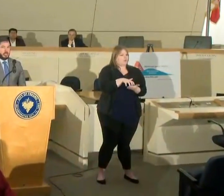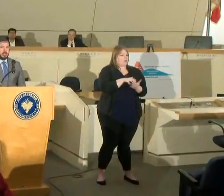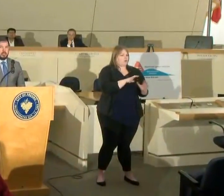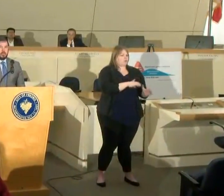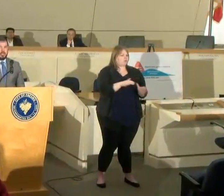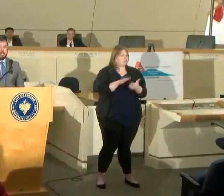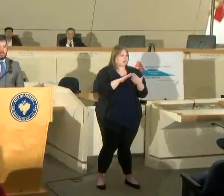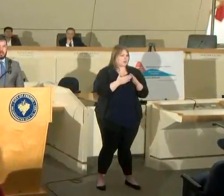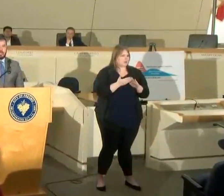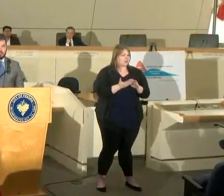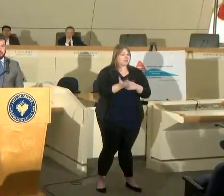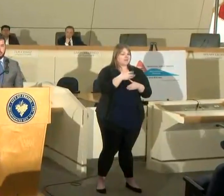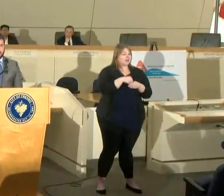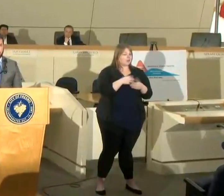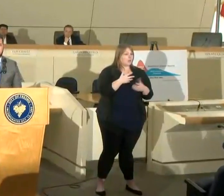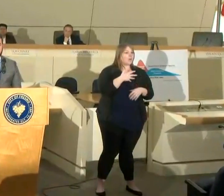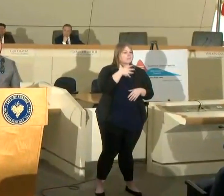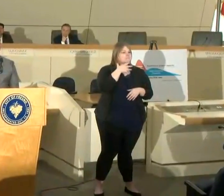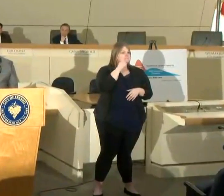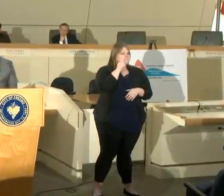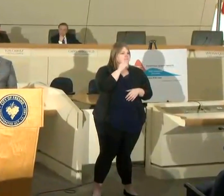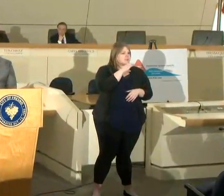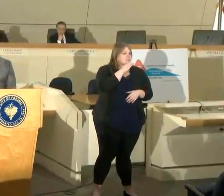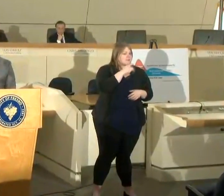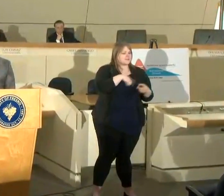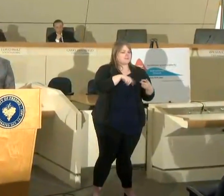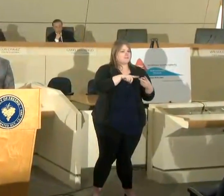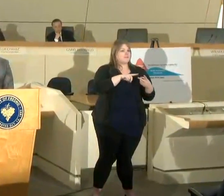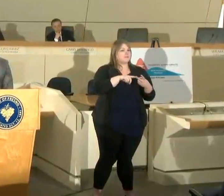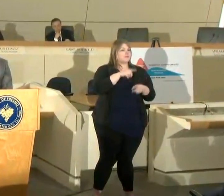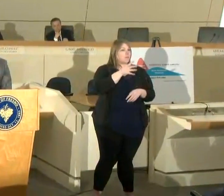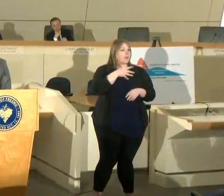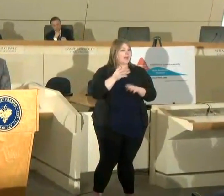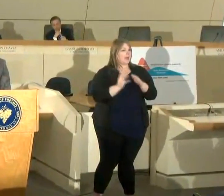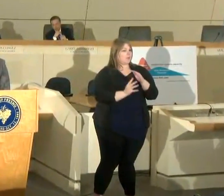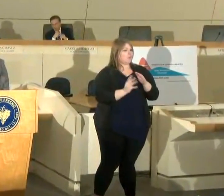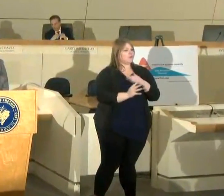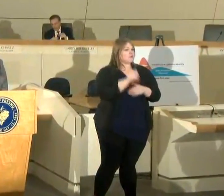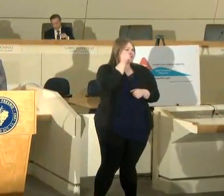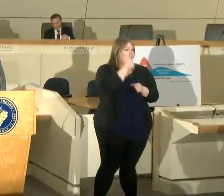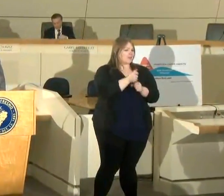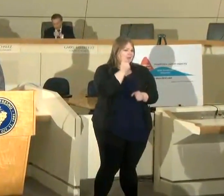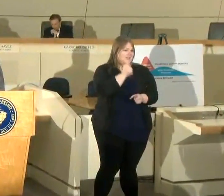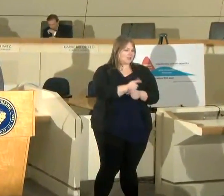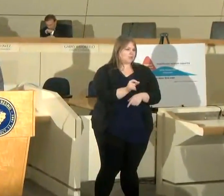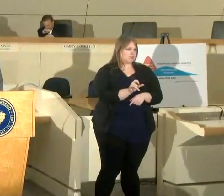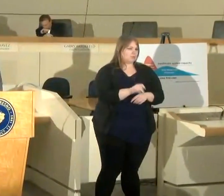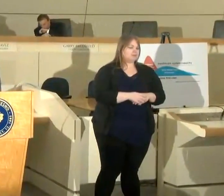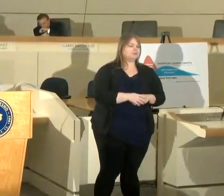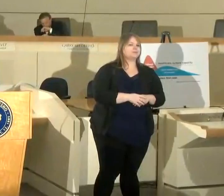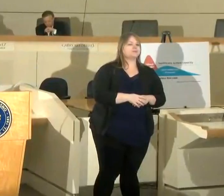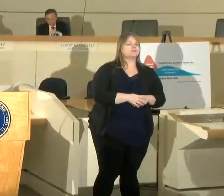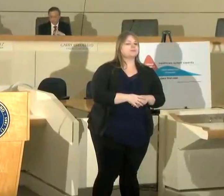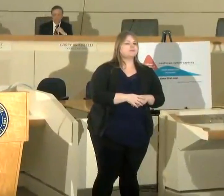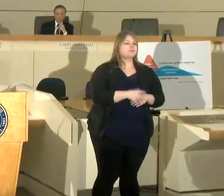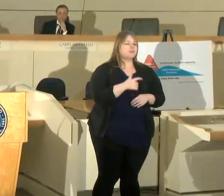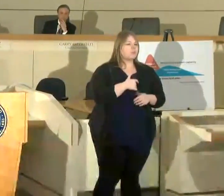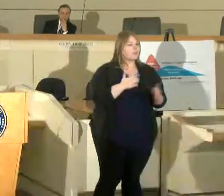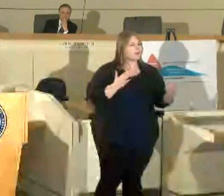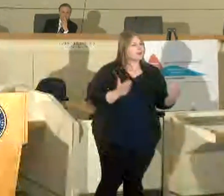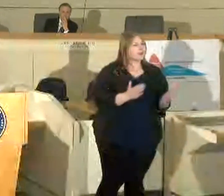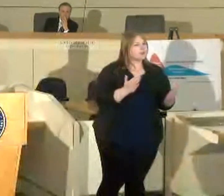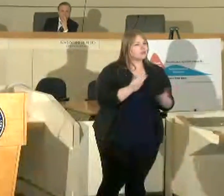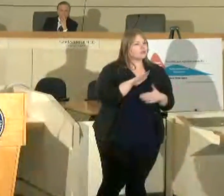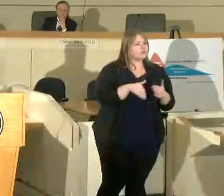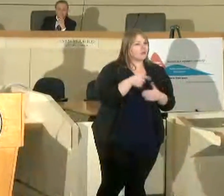including our elderly and our immigrant brothers and sisters i urge i urge